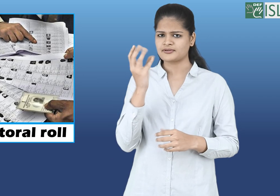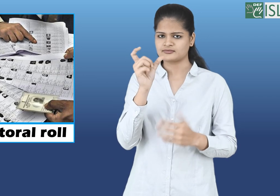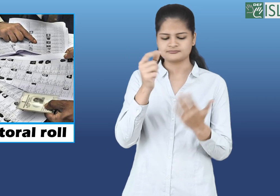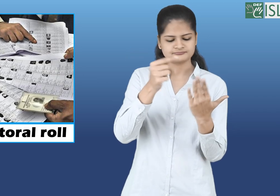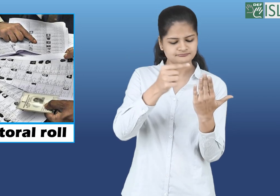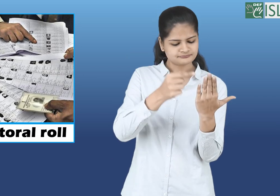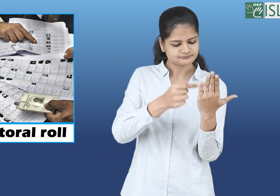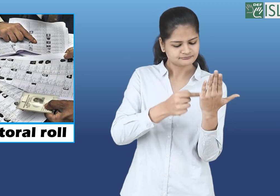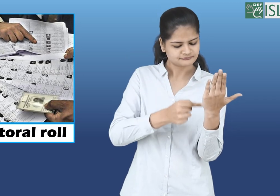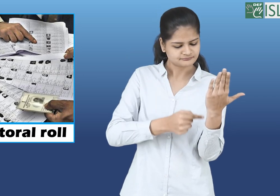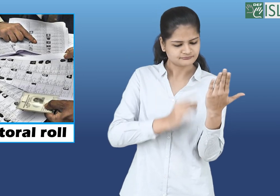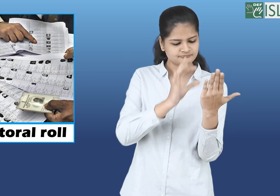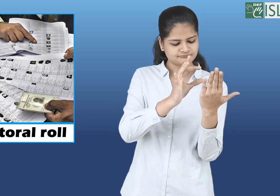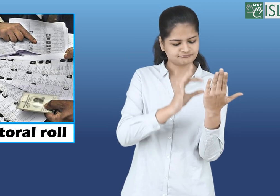Electoral rule